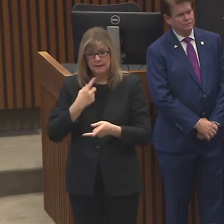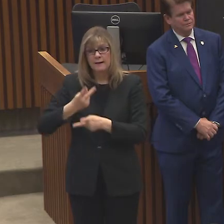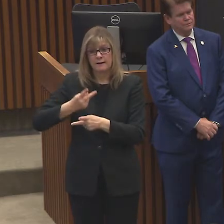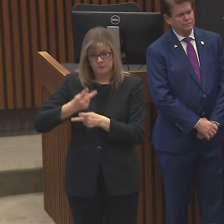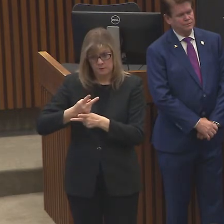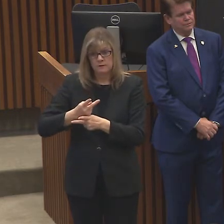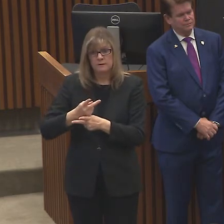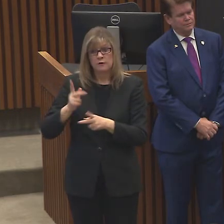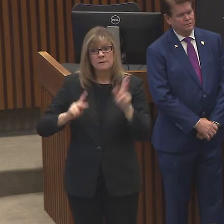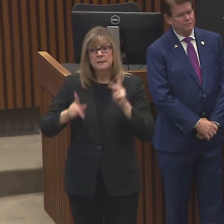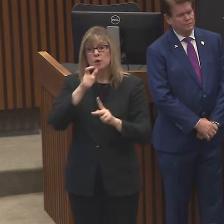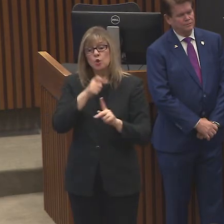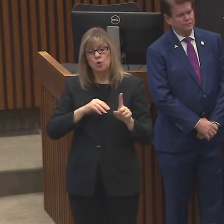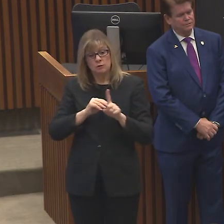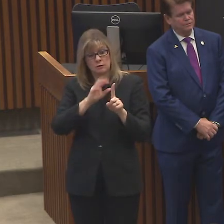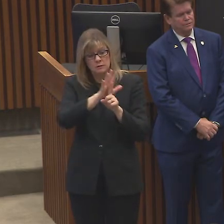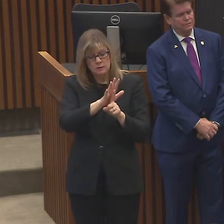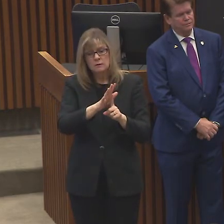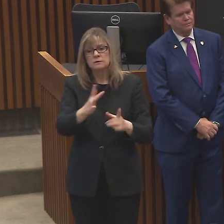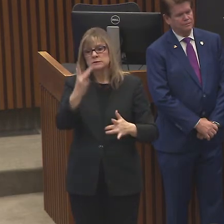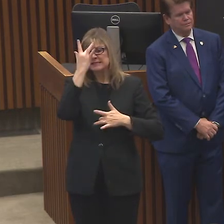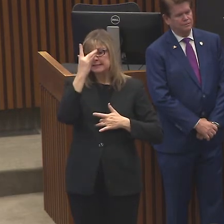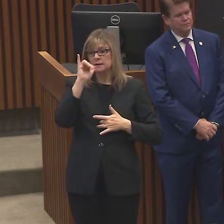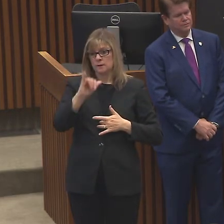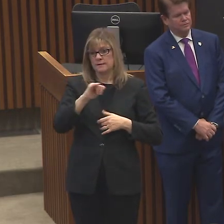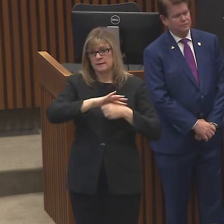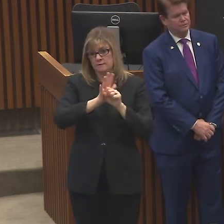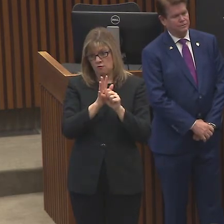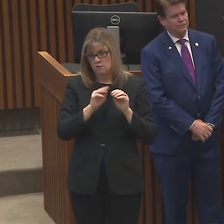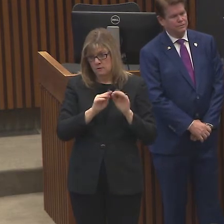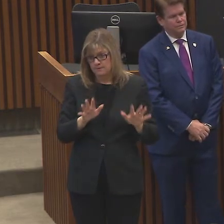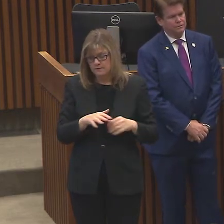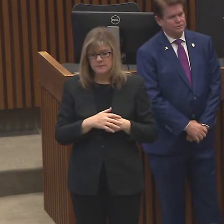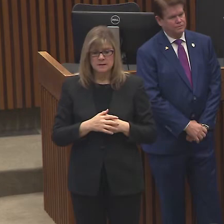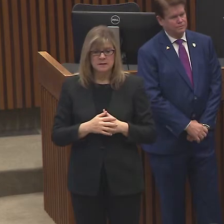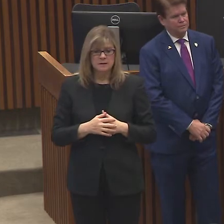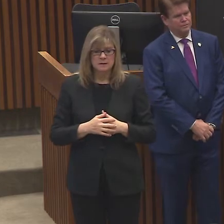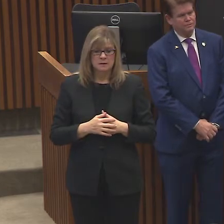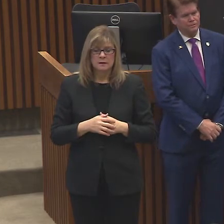virus. However, as we've seen in New York and even more